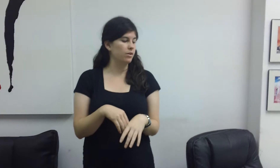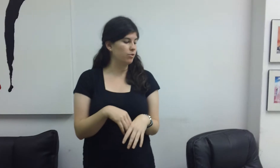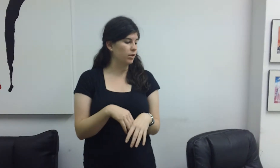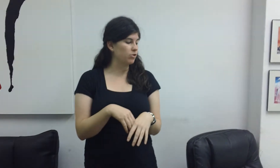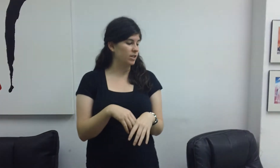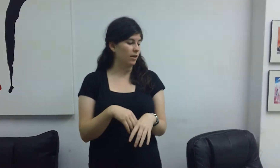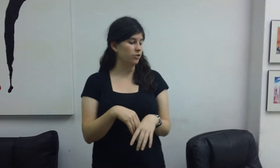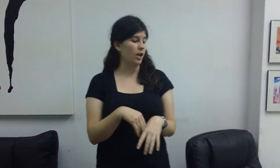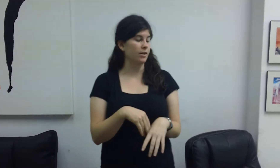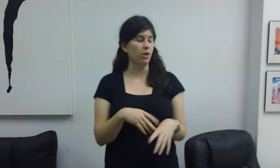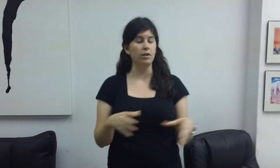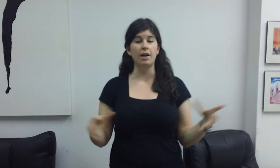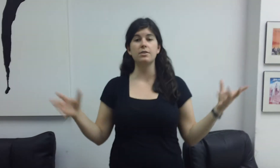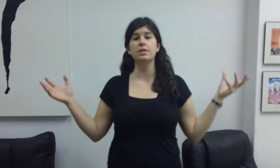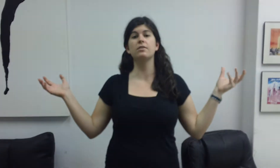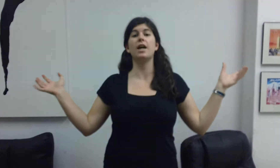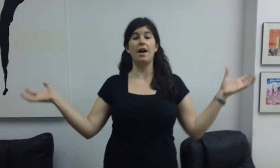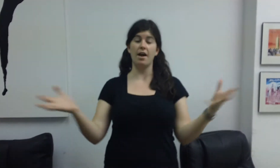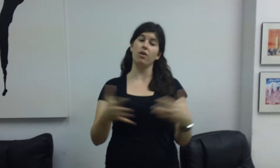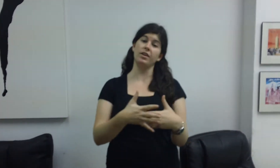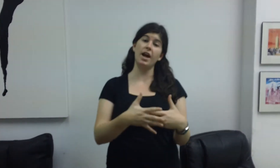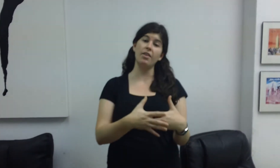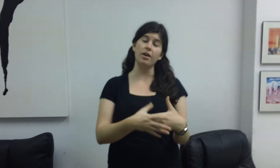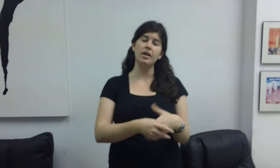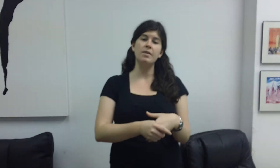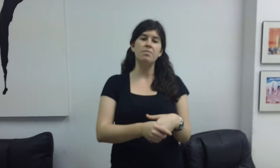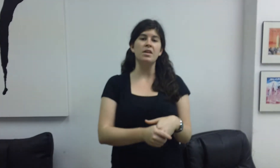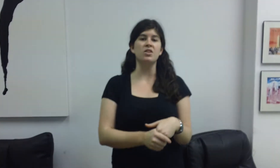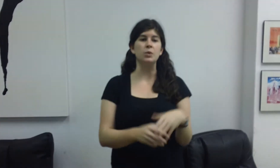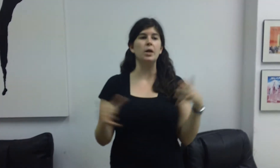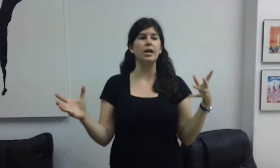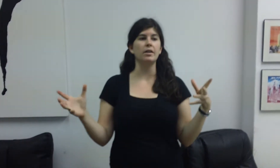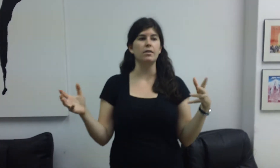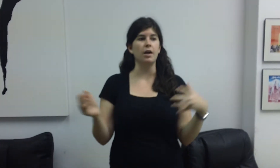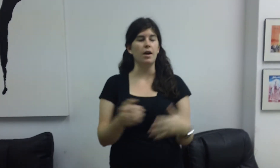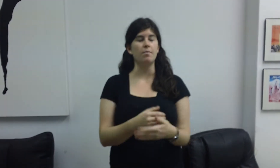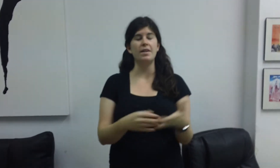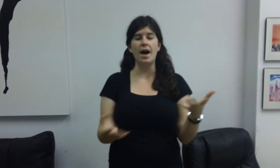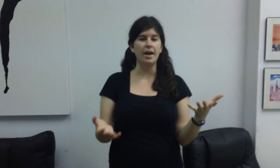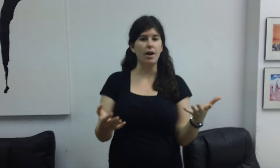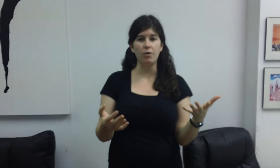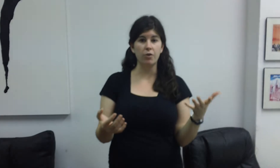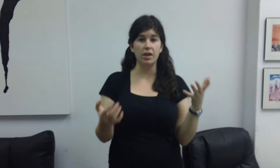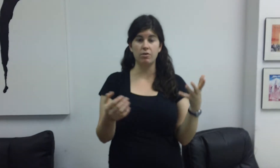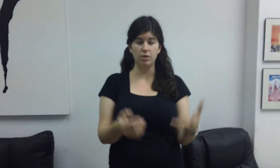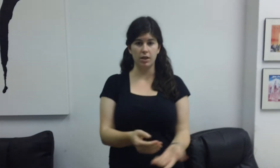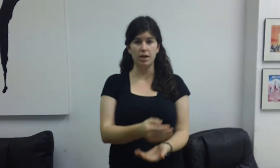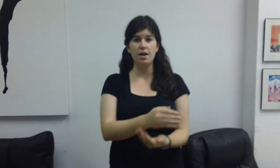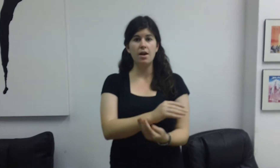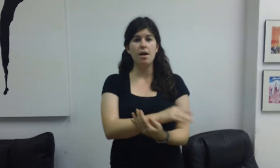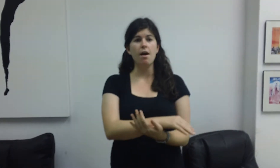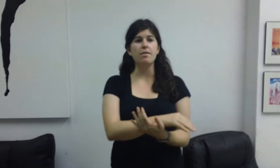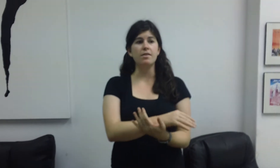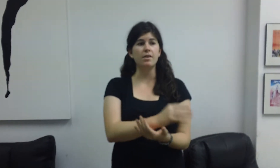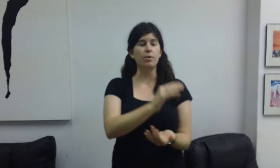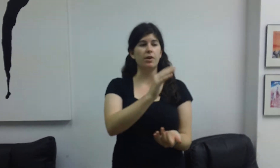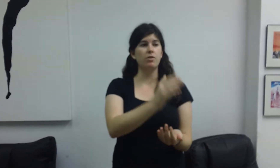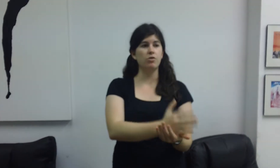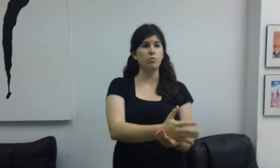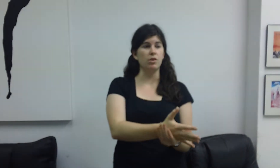really interesting how they're trying to all now tie that all together into one data house so they can really see where the consumer